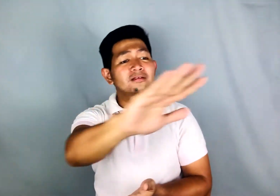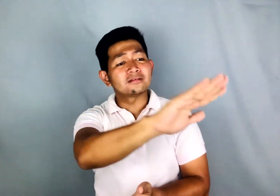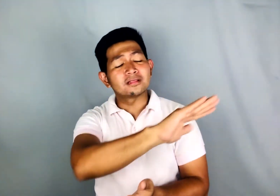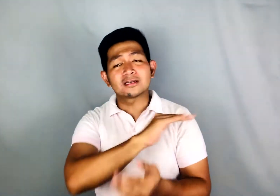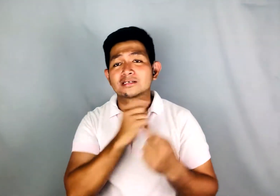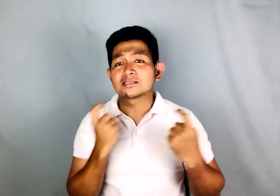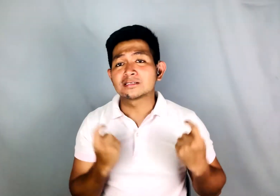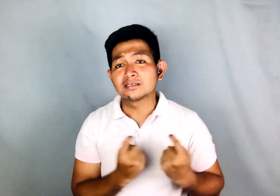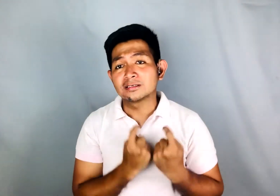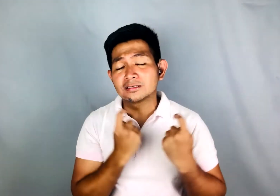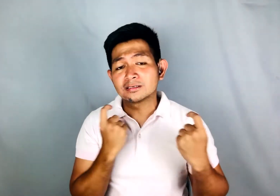sins